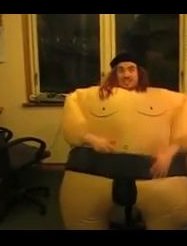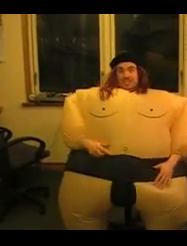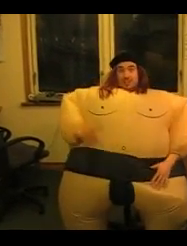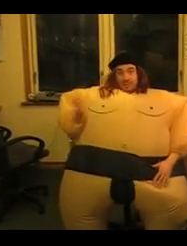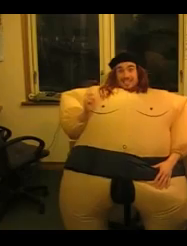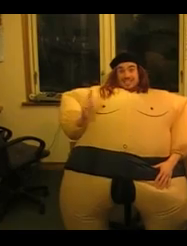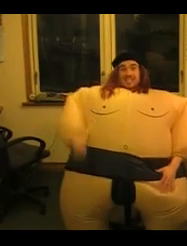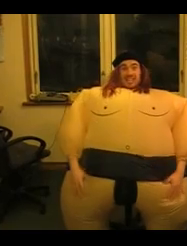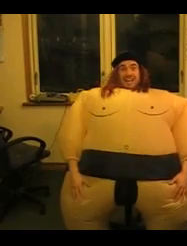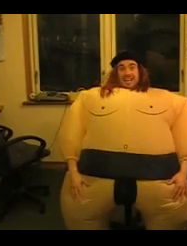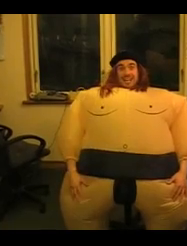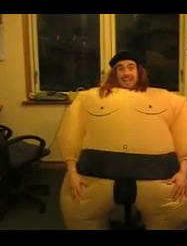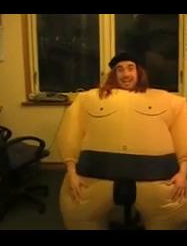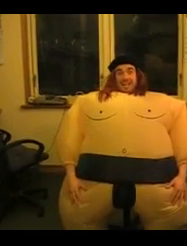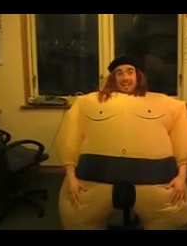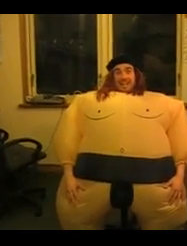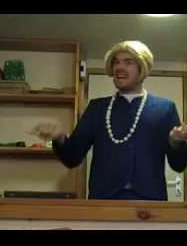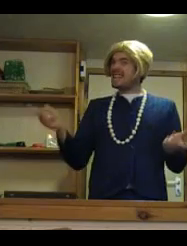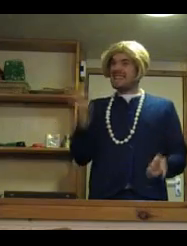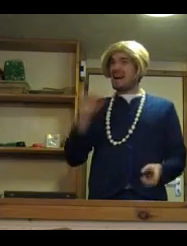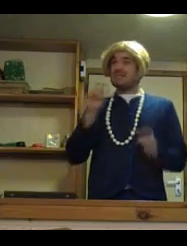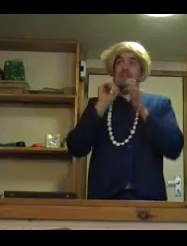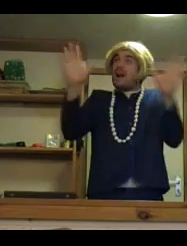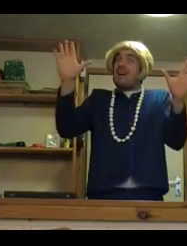Twins. That's no surprise.